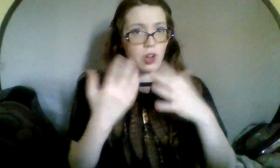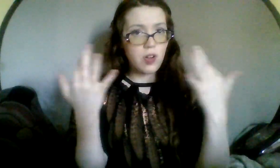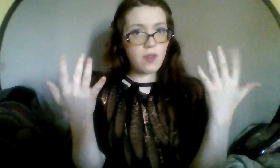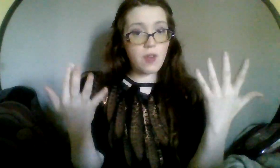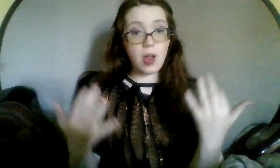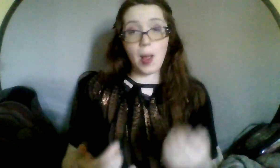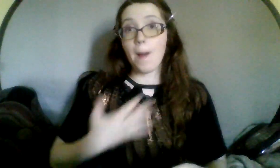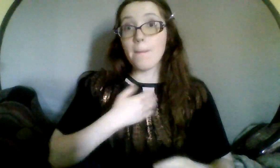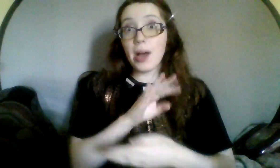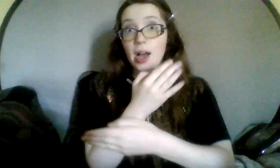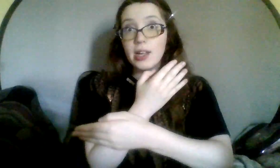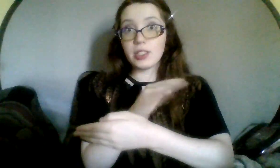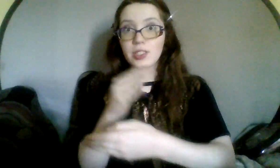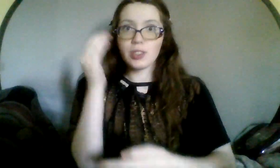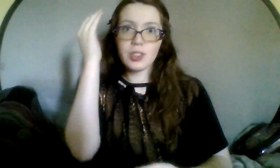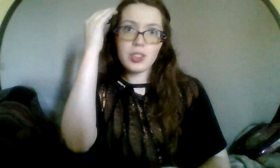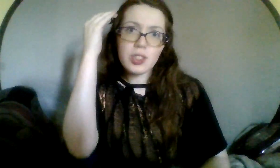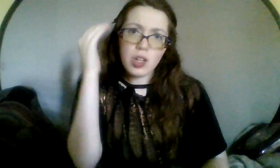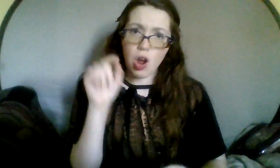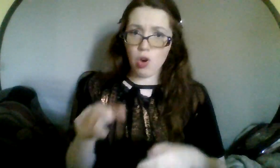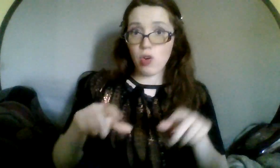what you did in the dark